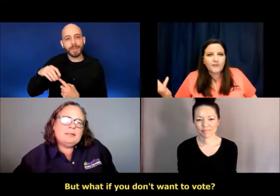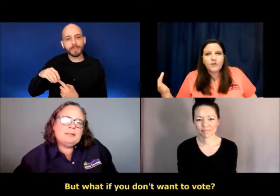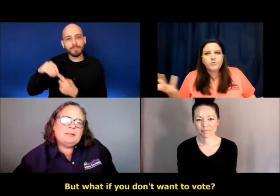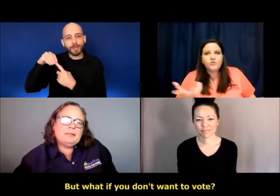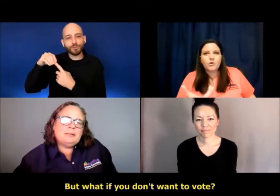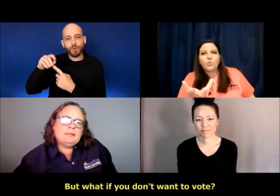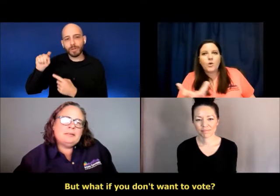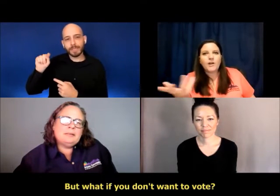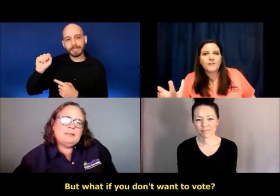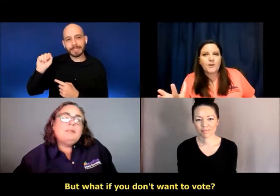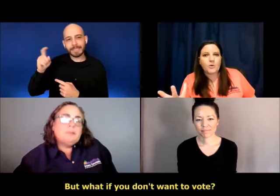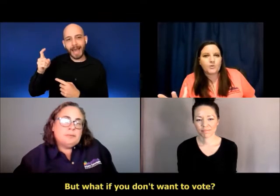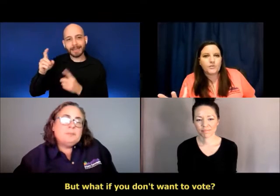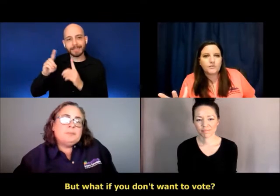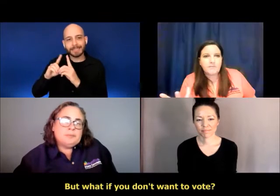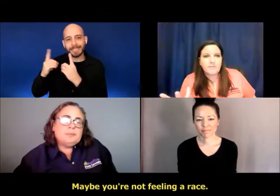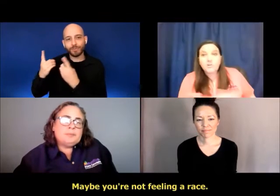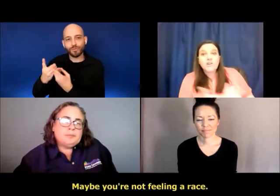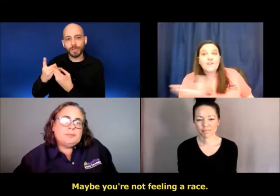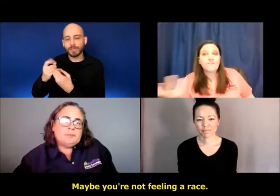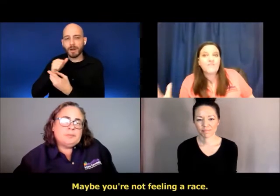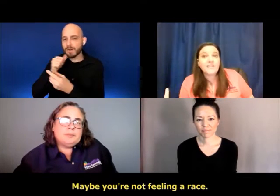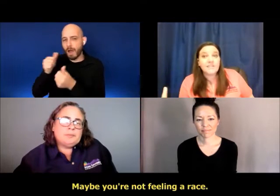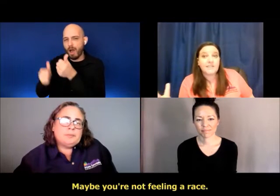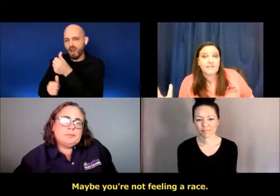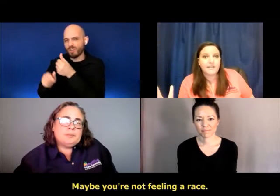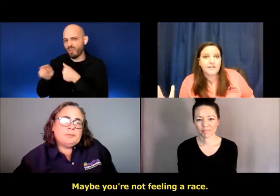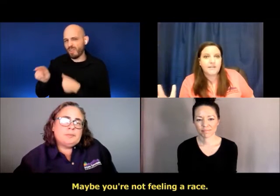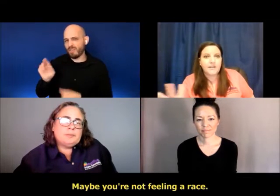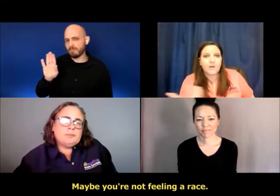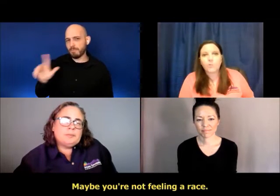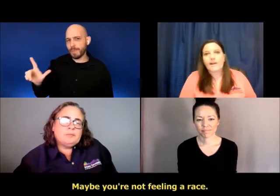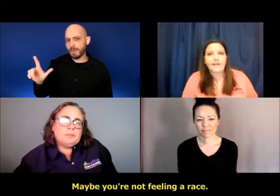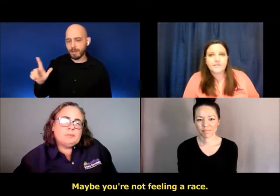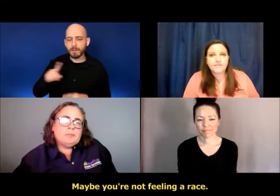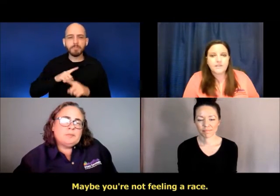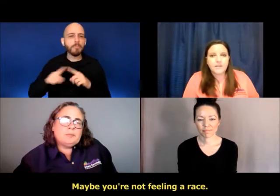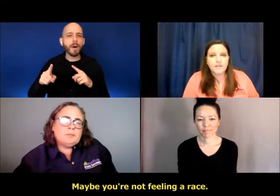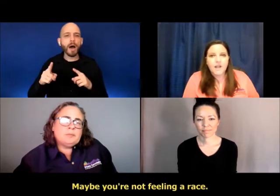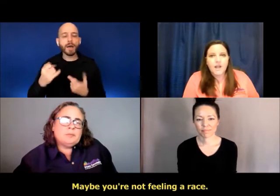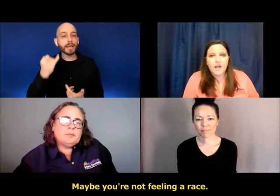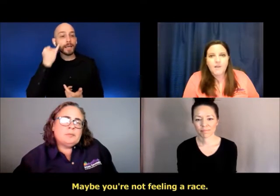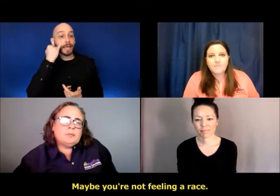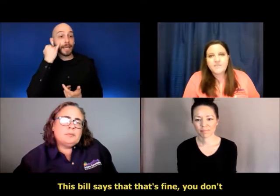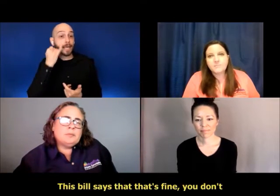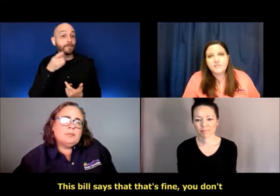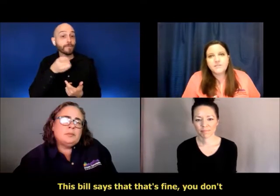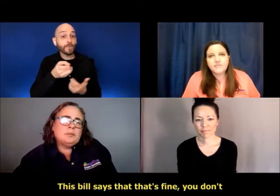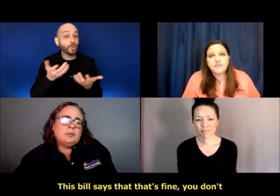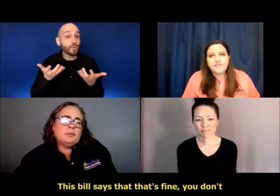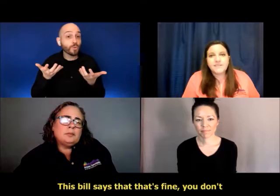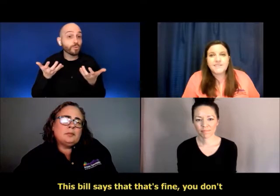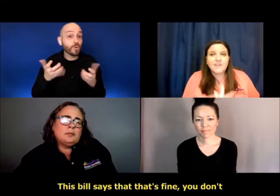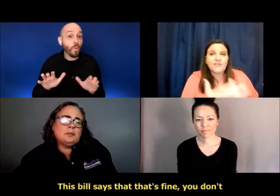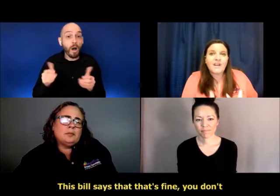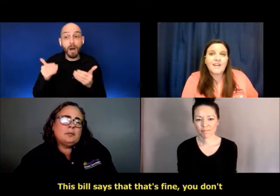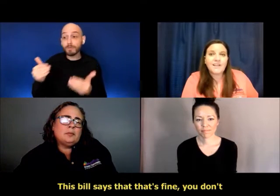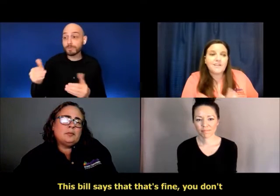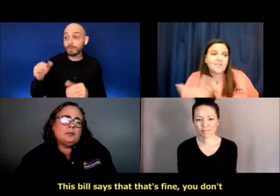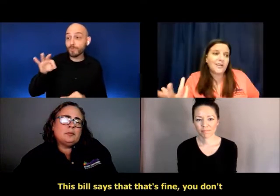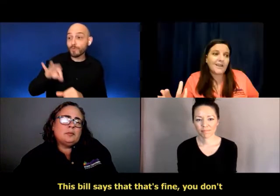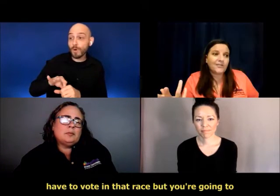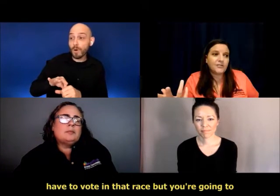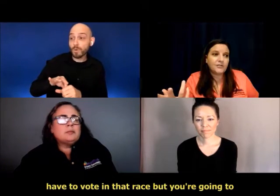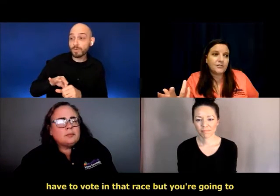but what if you don't want to vote? Maybe you're not feeling a race. This bill says that that's